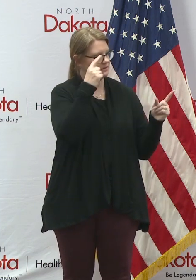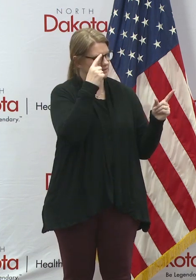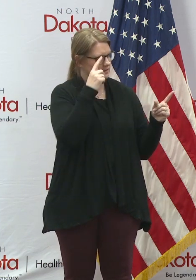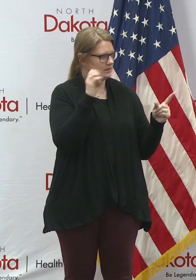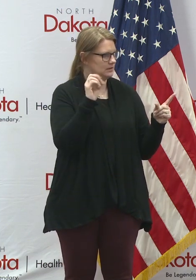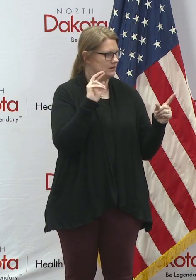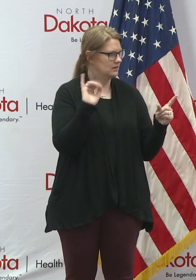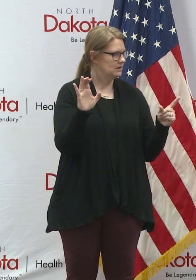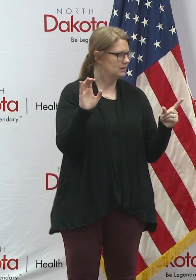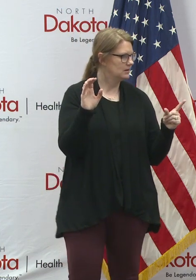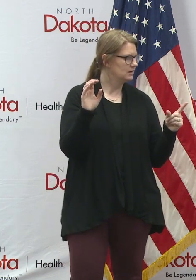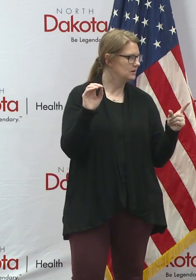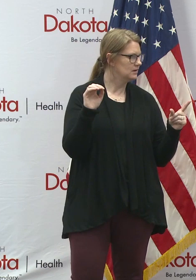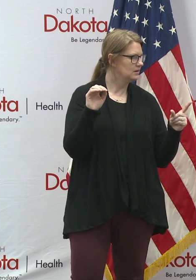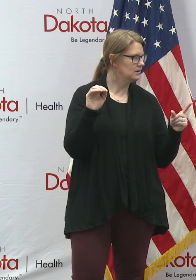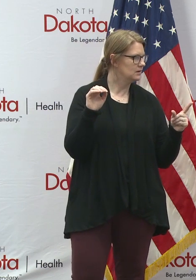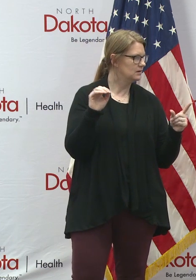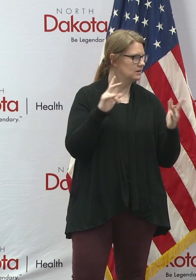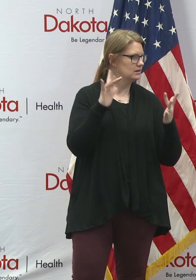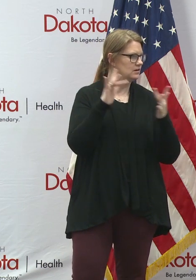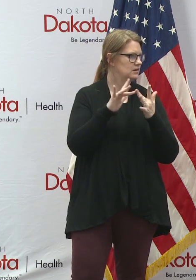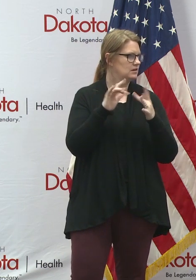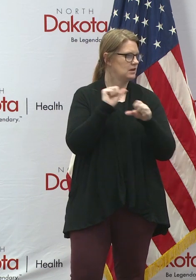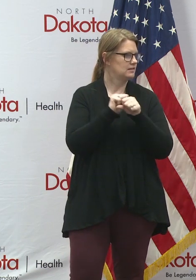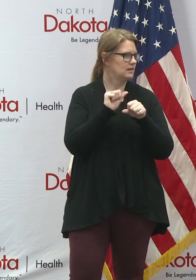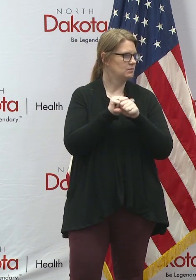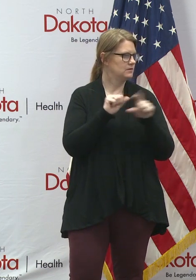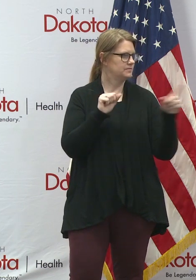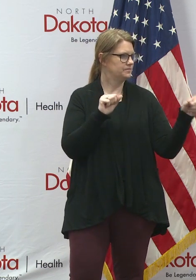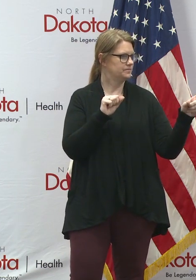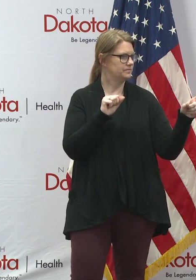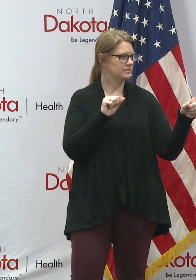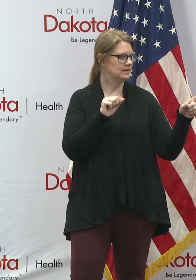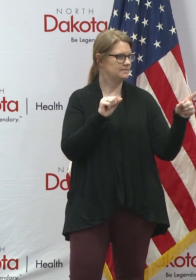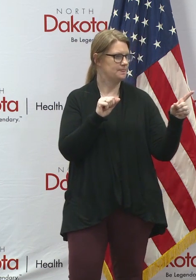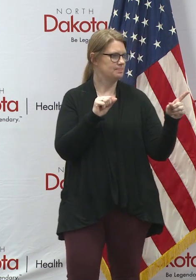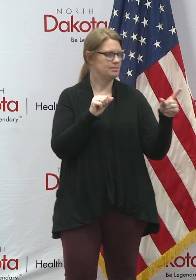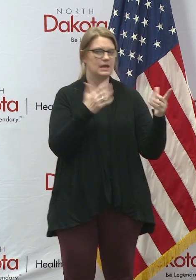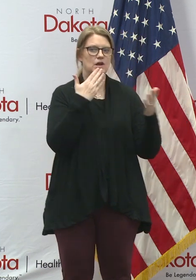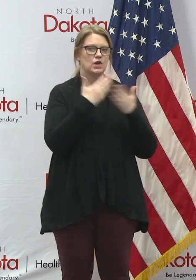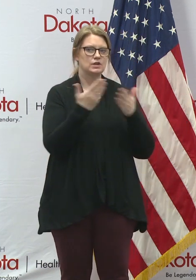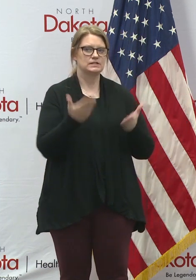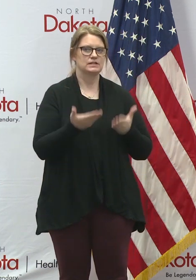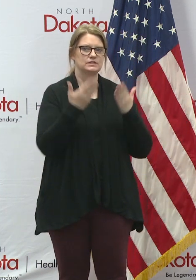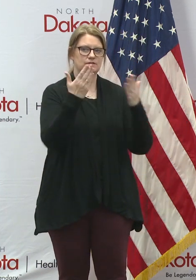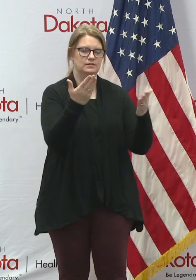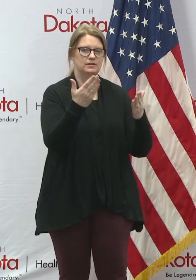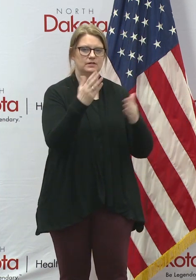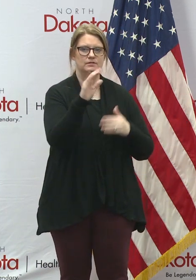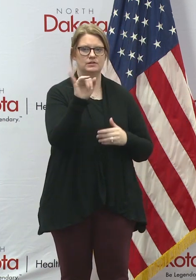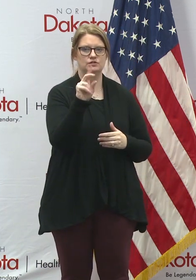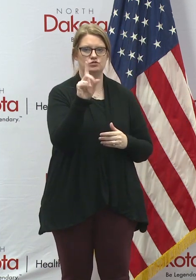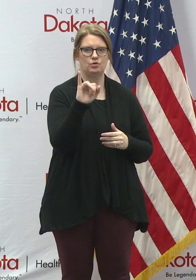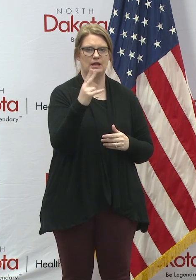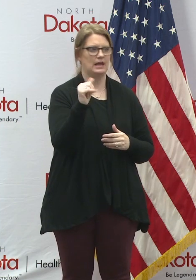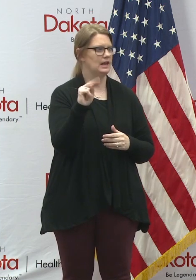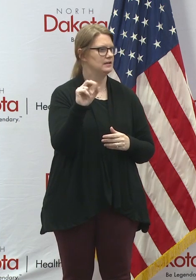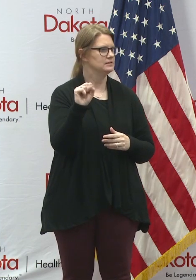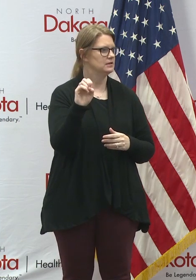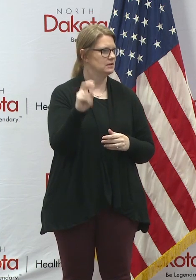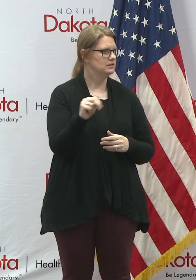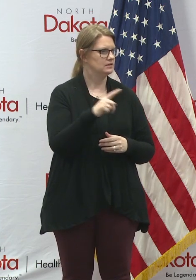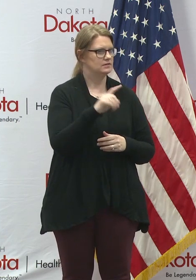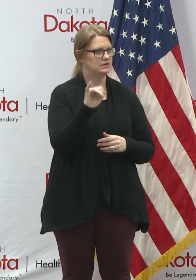Eric, if I'm under-suggested, contacting labor as well. Okay. Another good suggestion coming in from Jody Hanson is that,